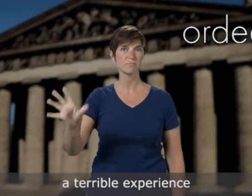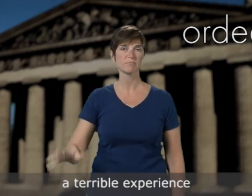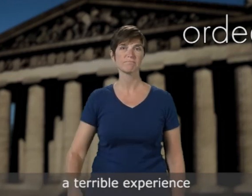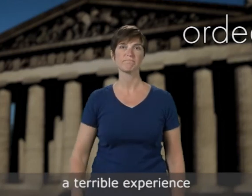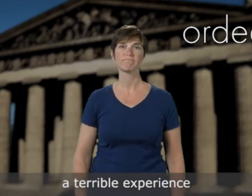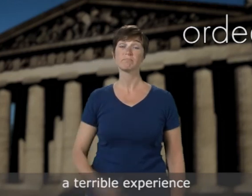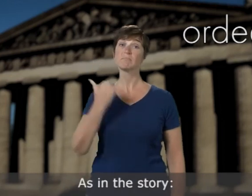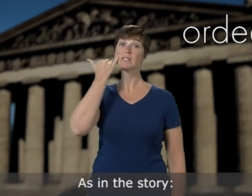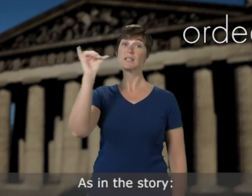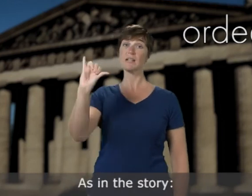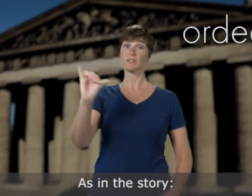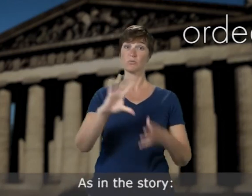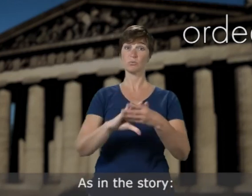as in the story